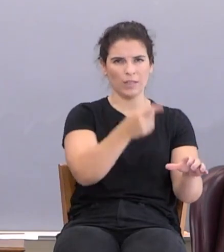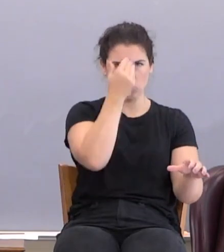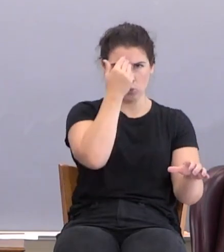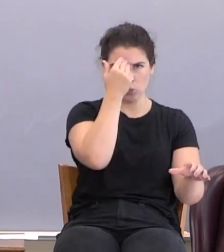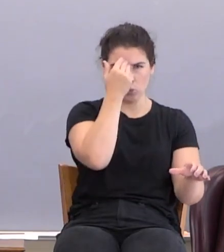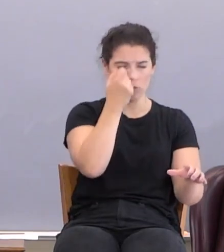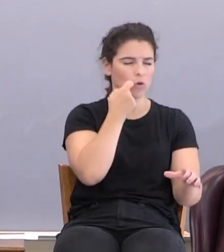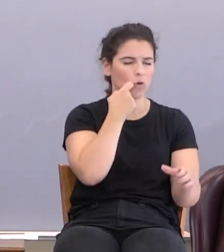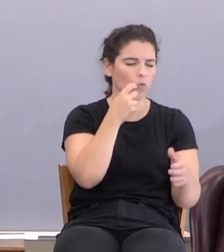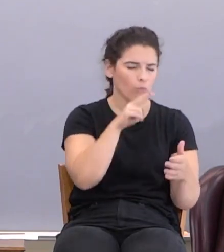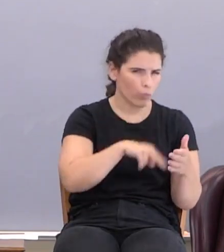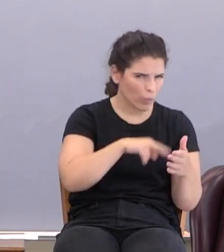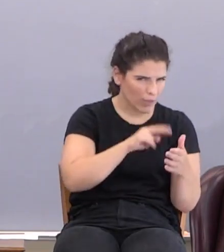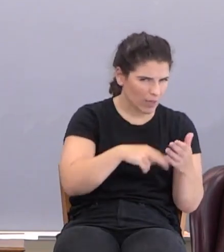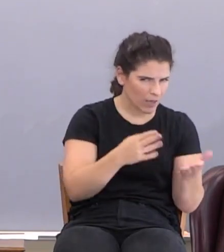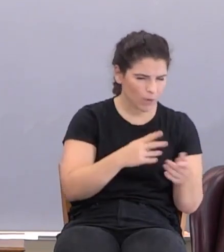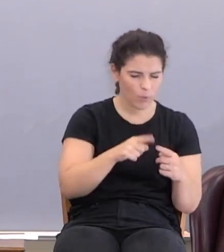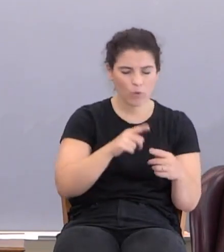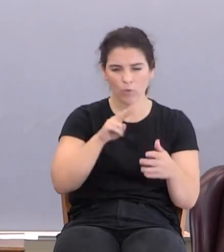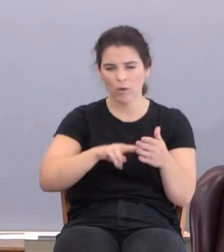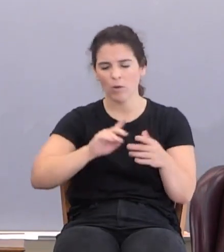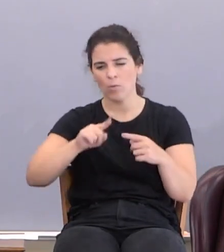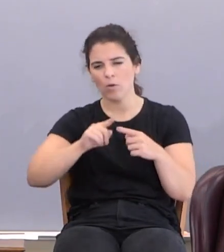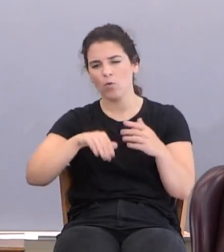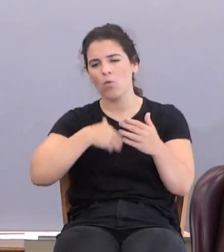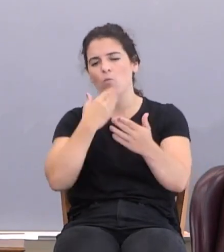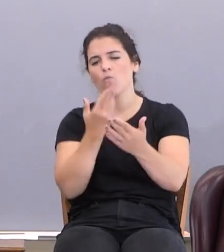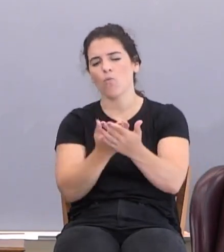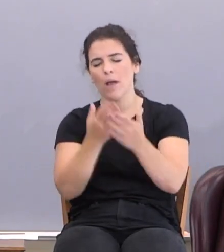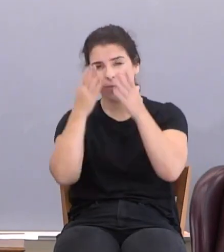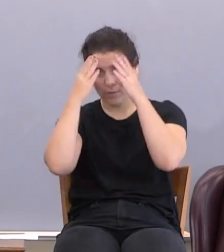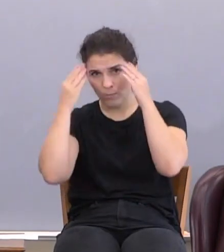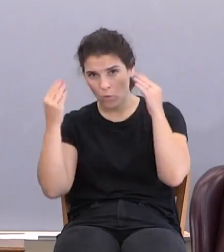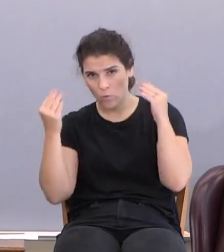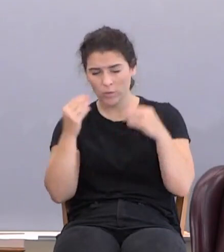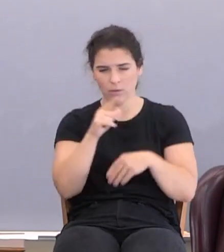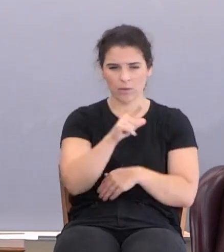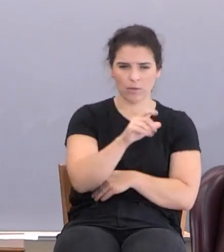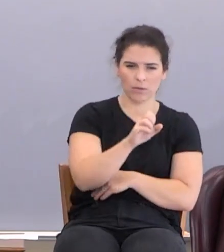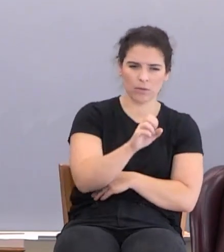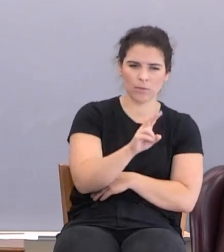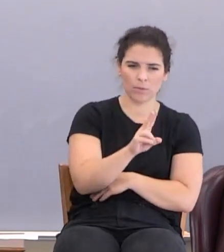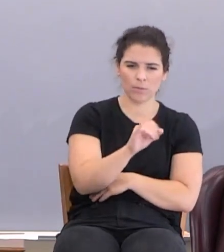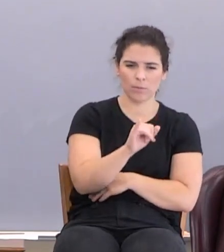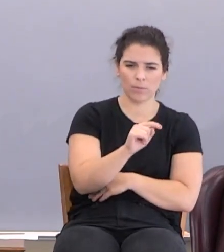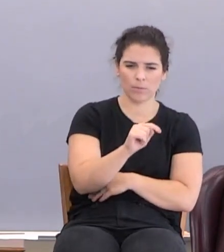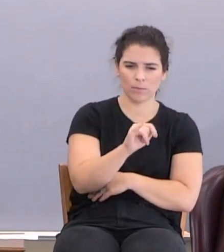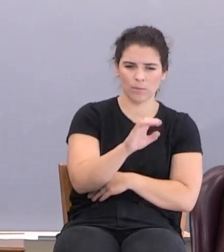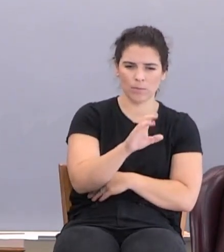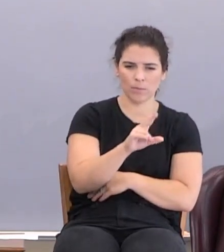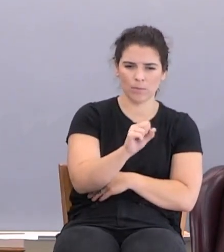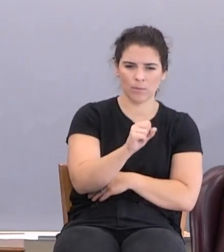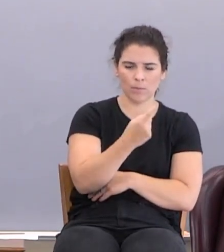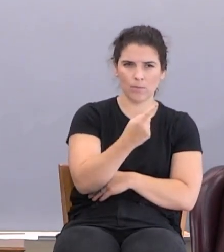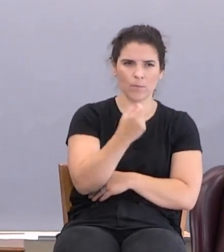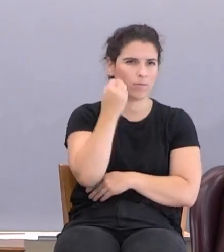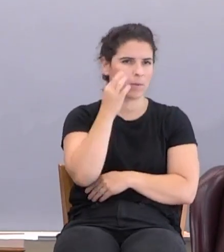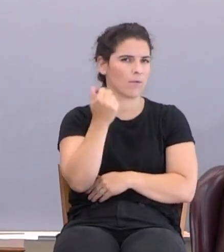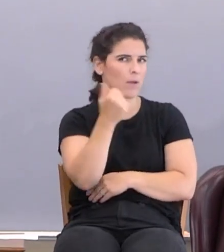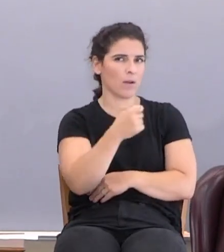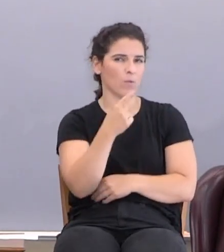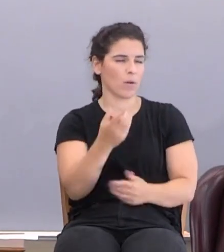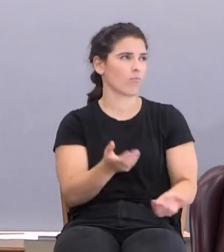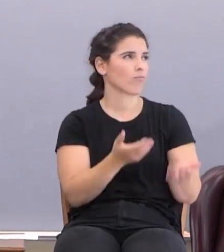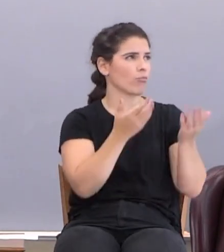You don't read it here, but you'll read it when you get over to Moses. Leviticus chapter 1. He says, if anyone wants to bring an